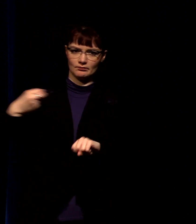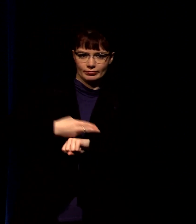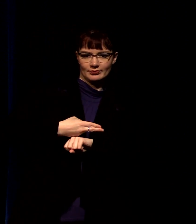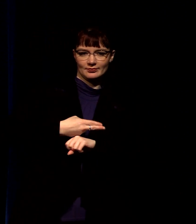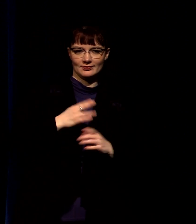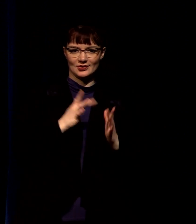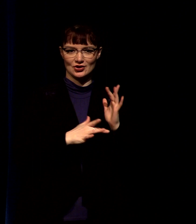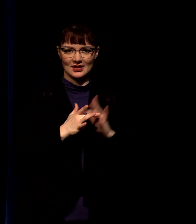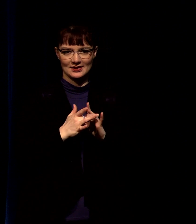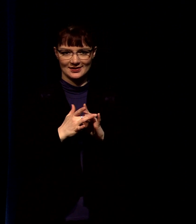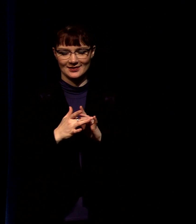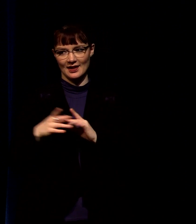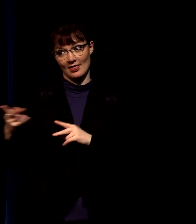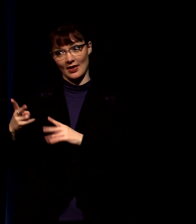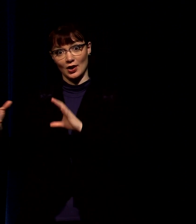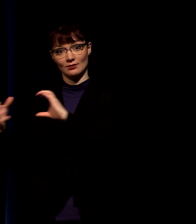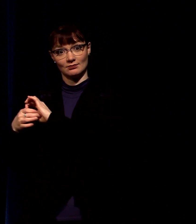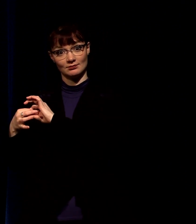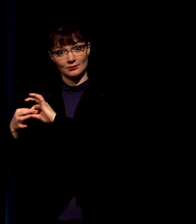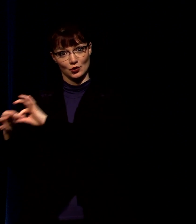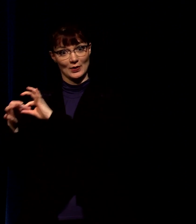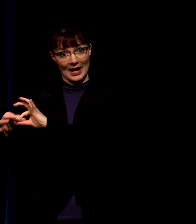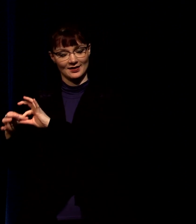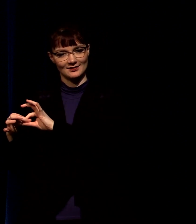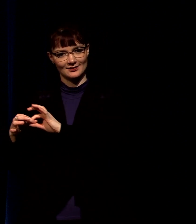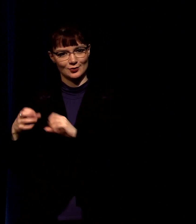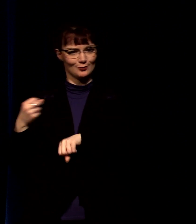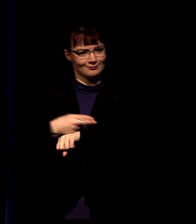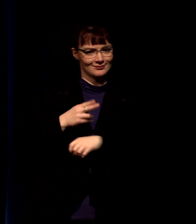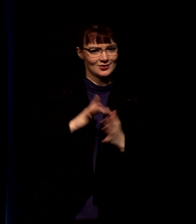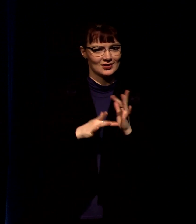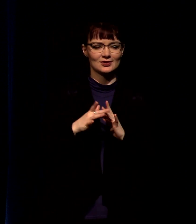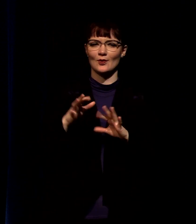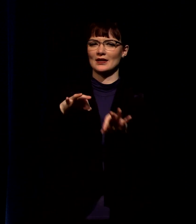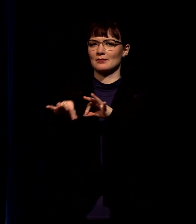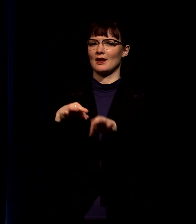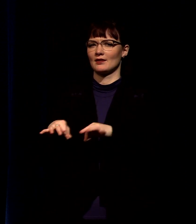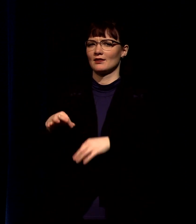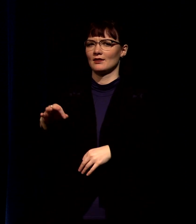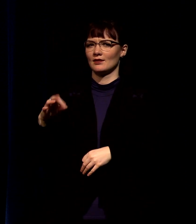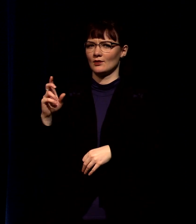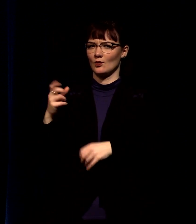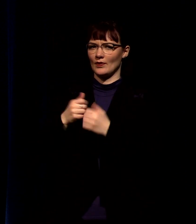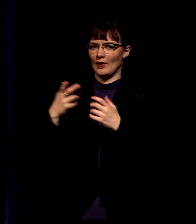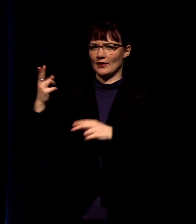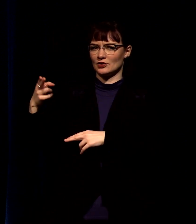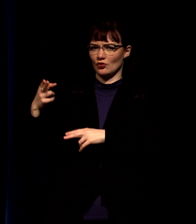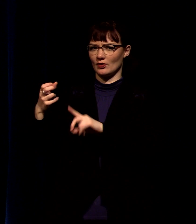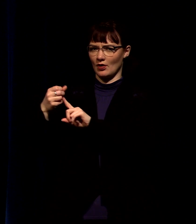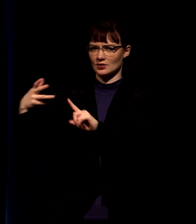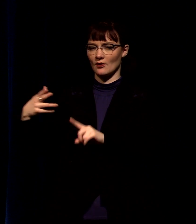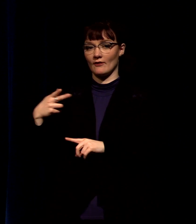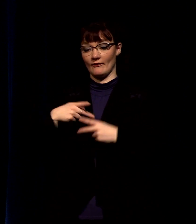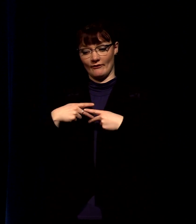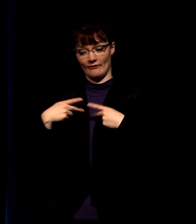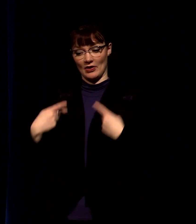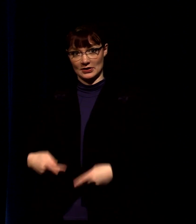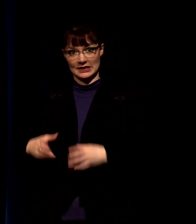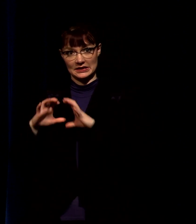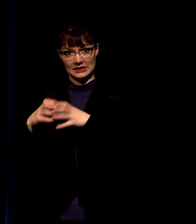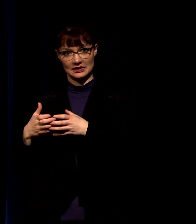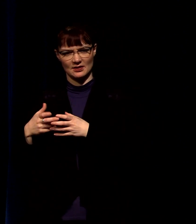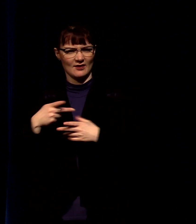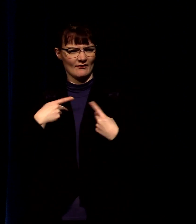way they unite because he's a threat let me explain what i mean because without some historical context you might miss this we have the pharisees and you're pretty